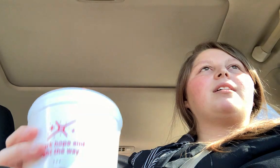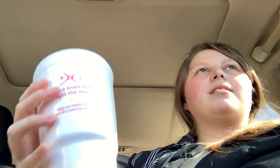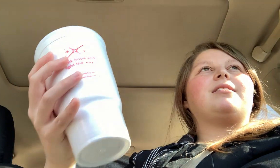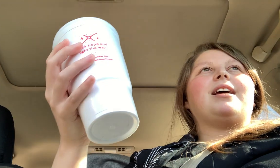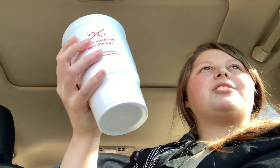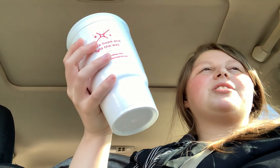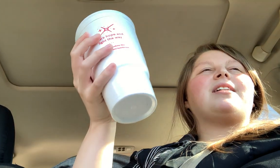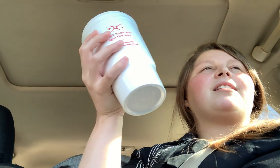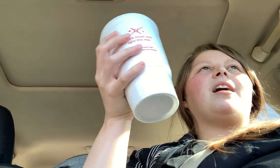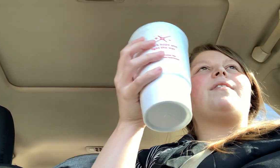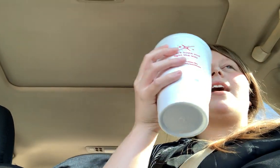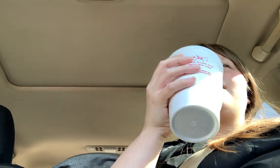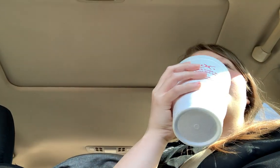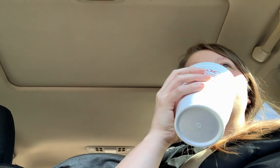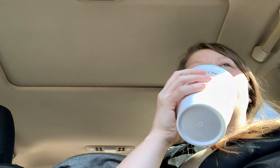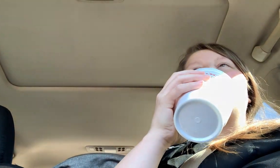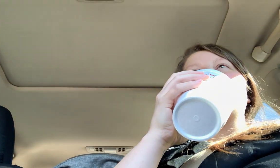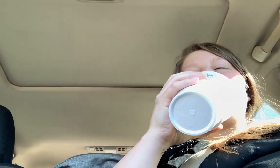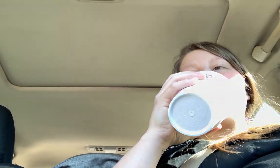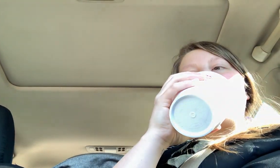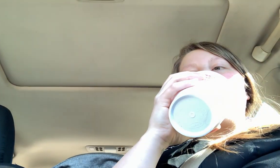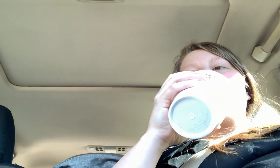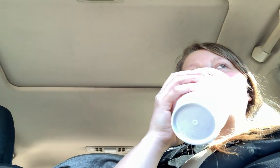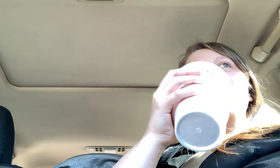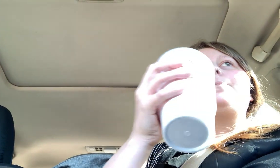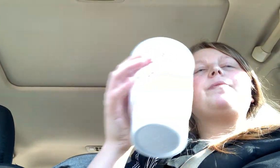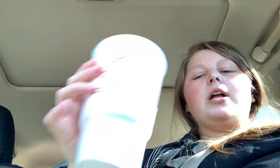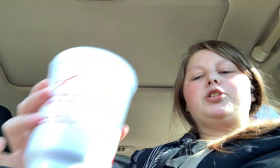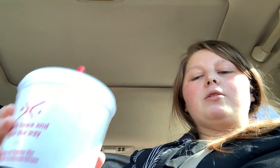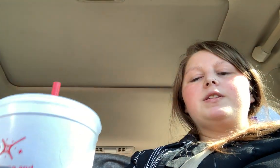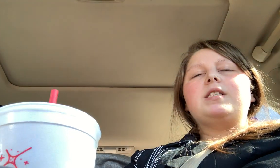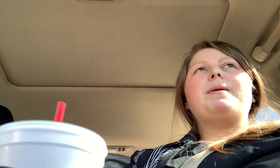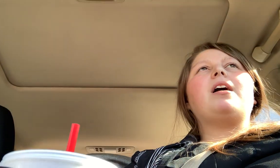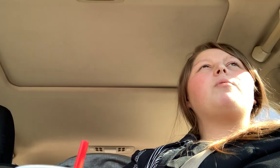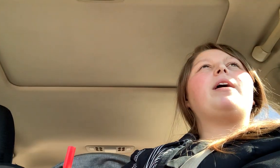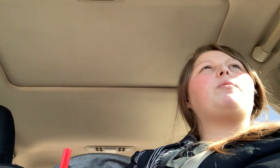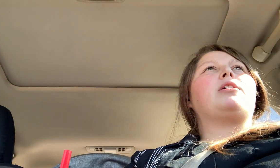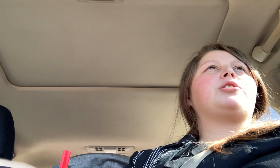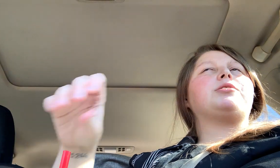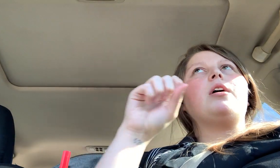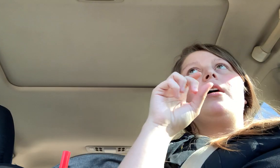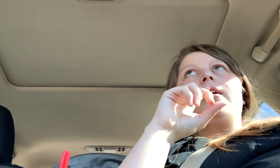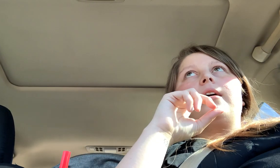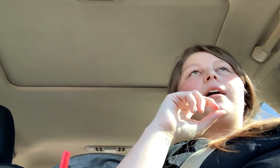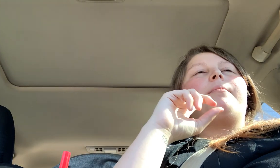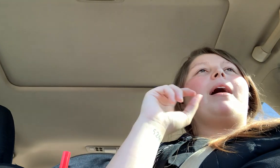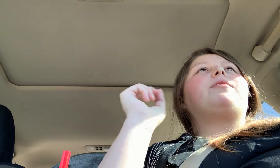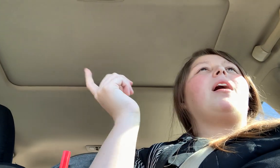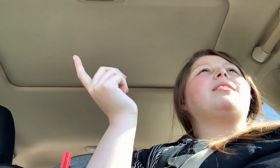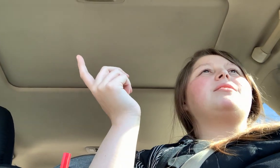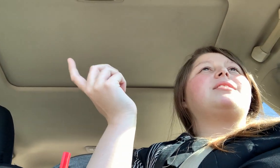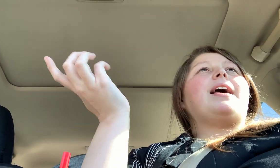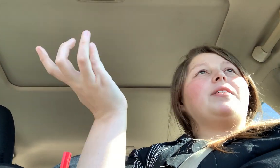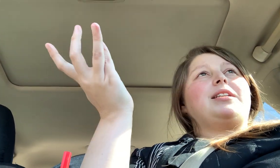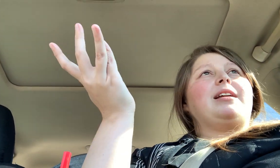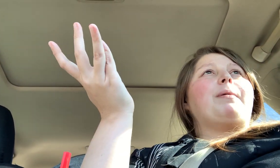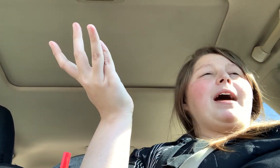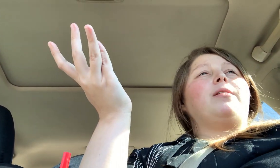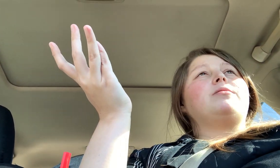I, it's just, I love it. I love it so much. So since being on Weight Watchers, um, I've lost 17 pounds